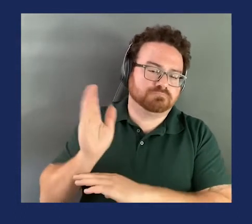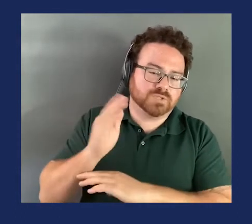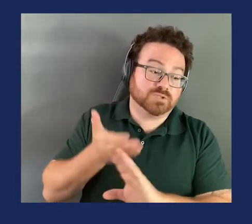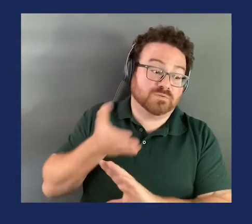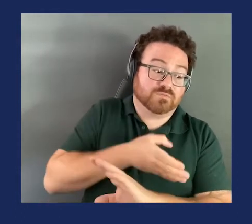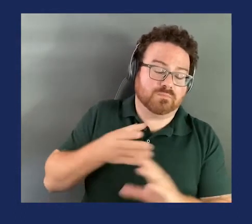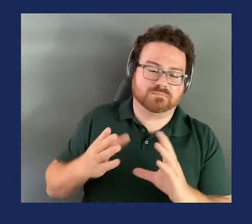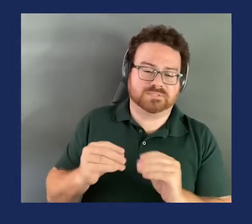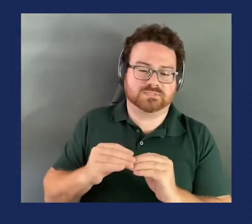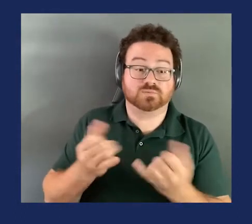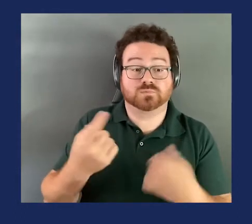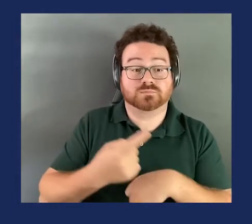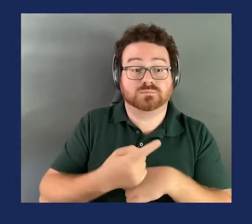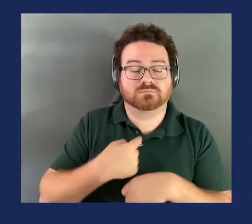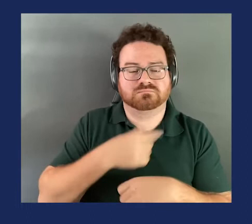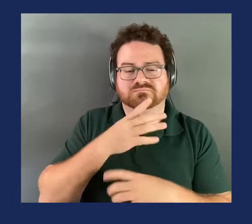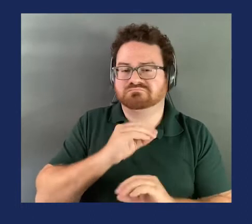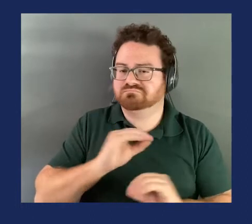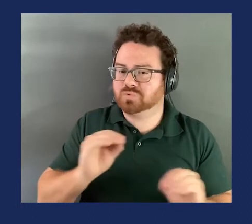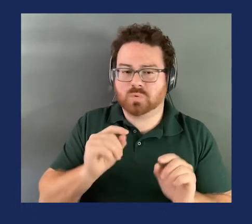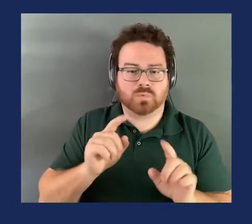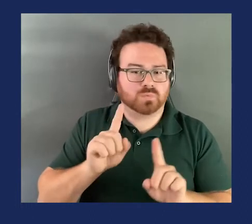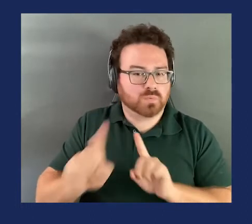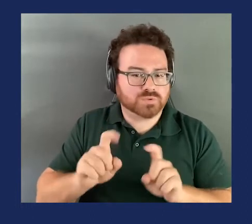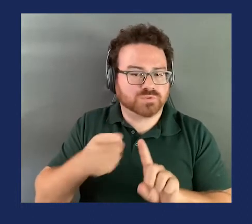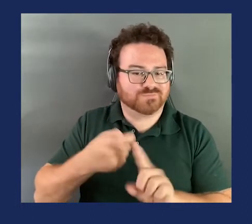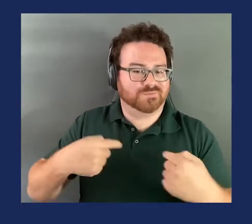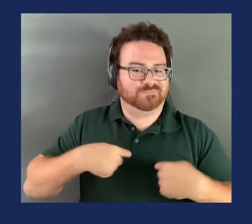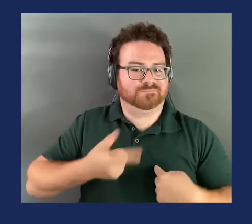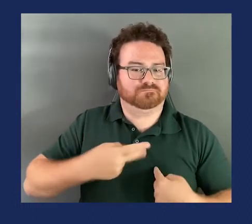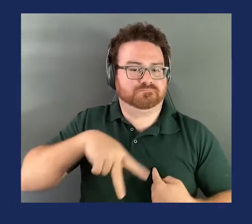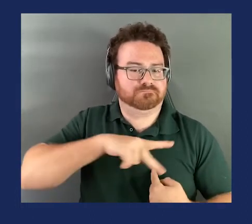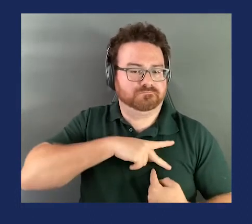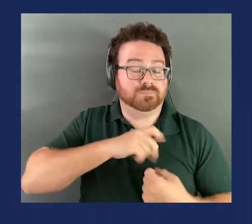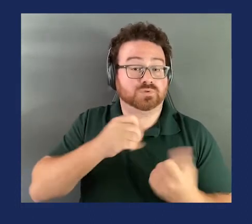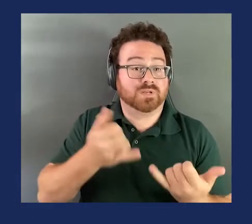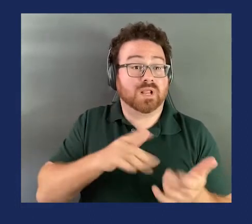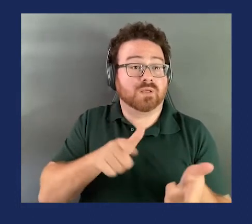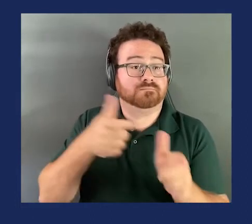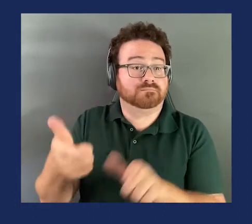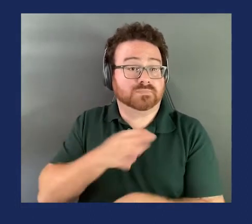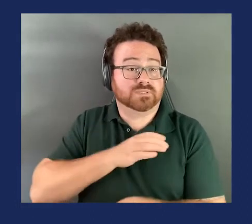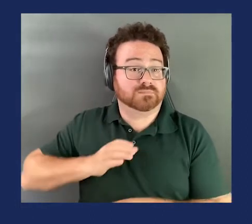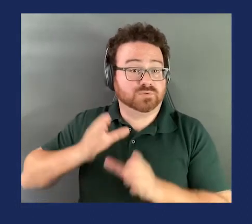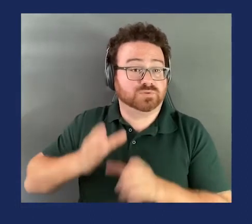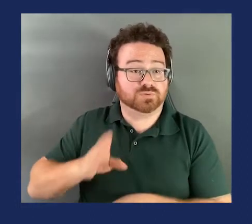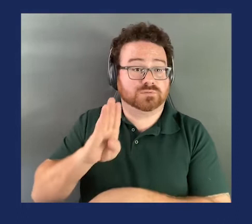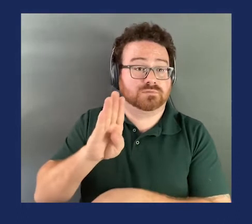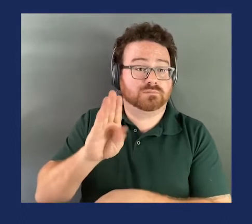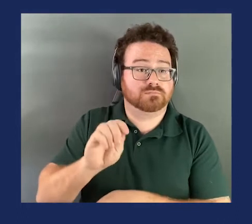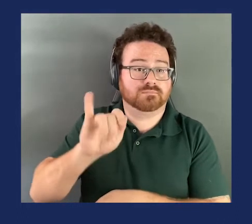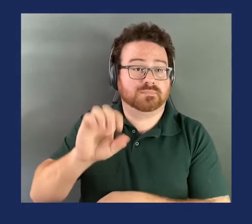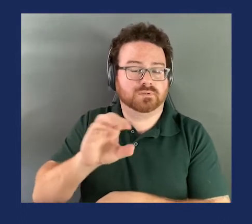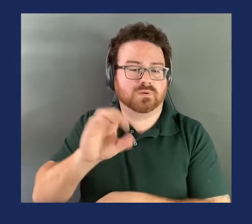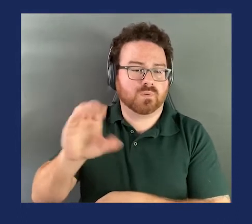rounds. I personally do not have any questions. I turn to Commissioner Biakko. And actually before I do that, I